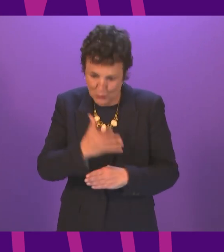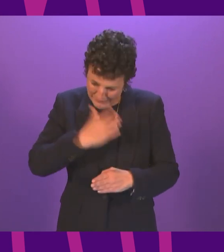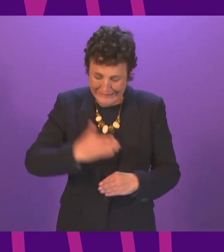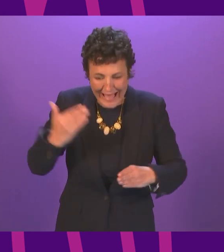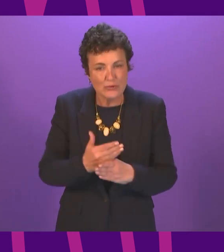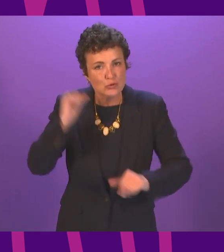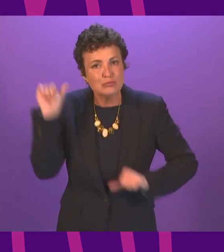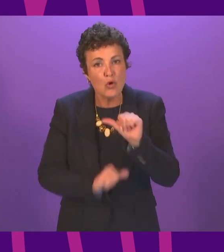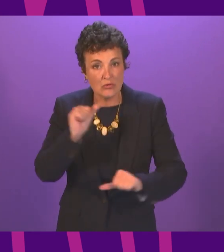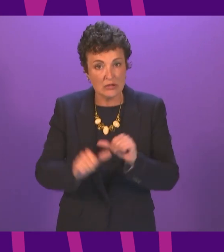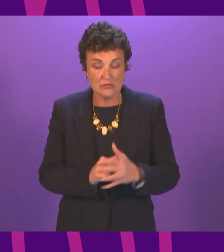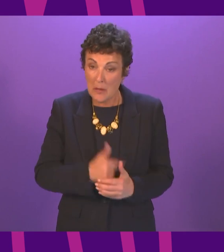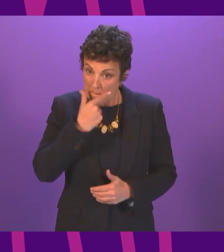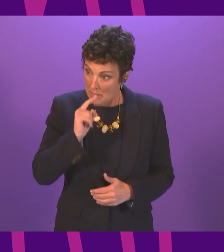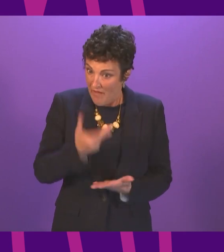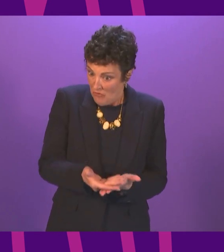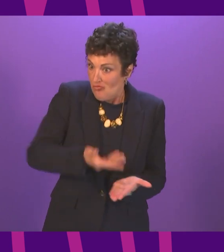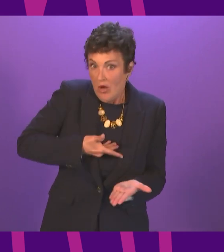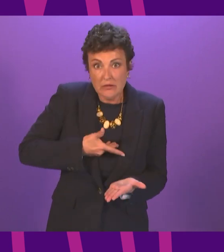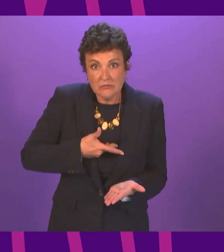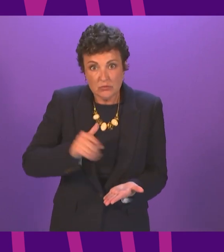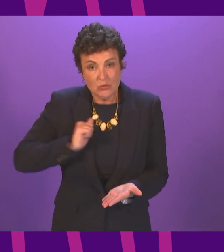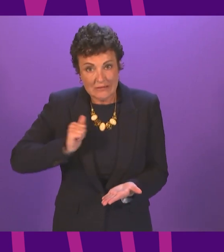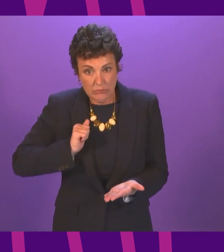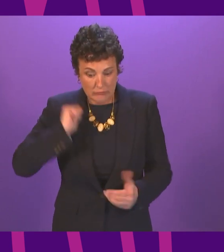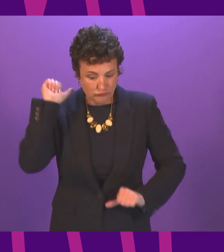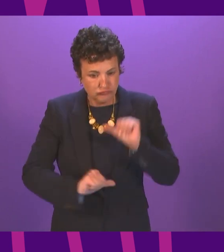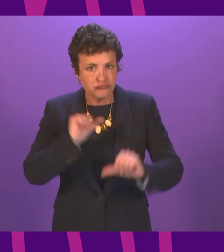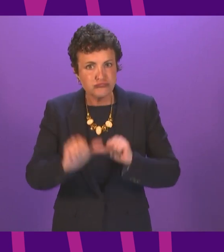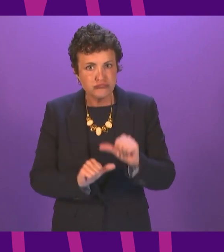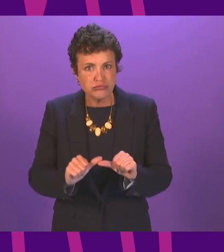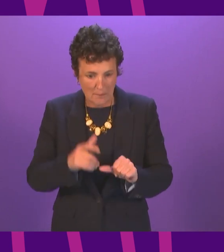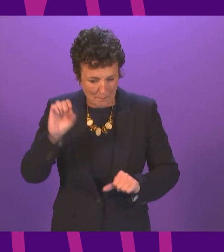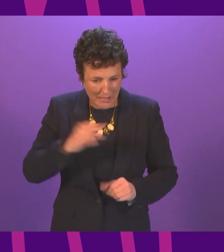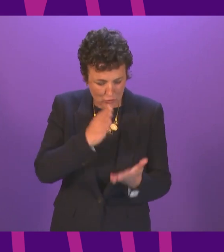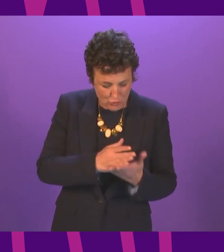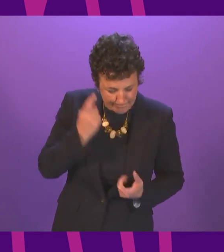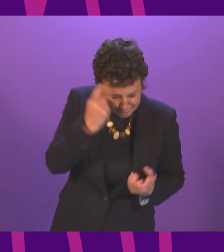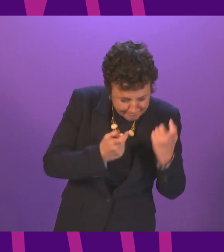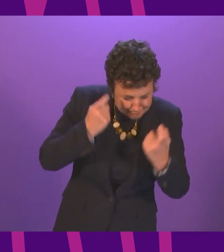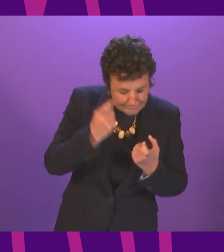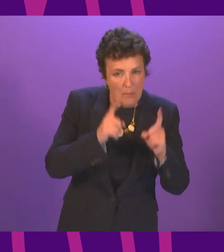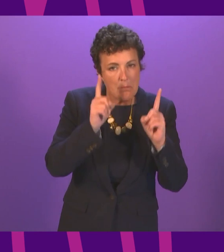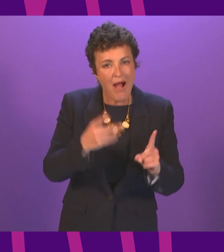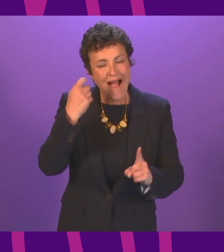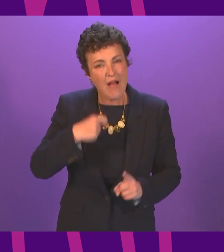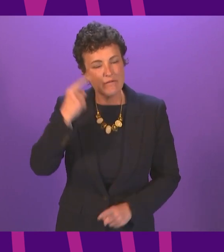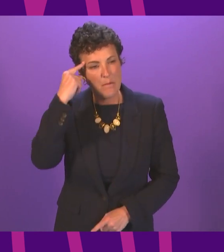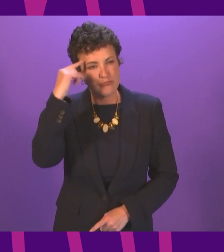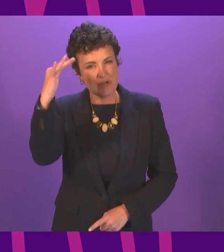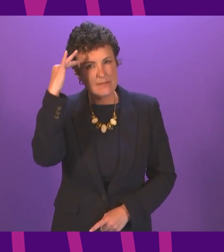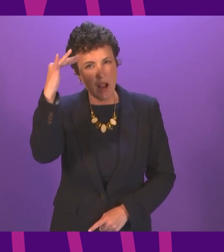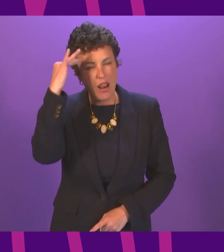there is a rightful expectation that we do act deliberately with consideration but with principled intent